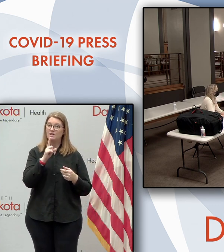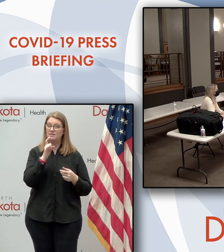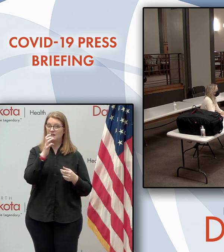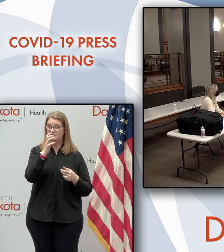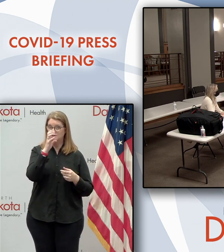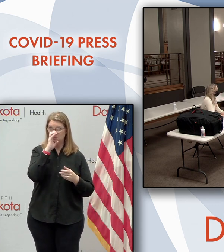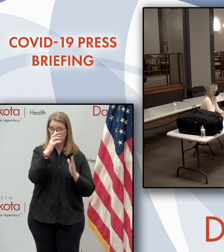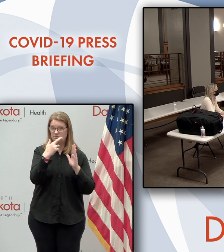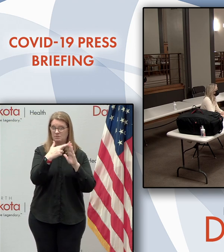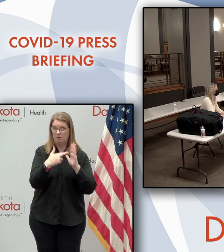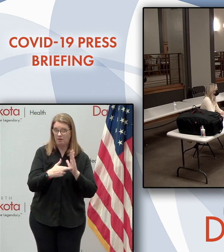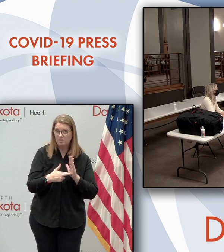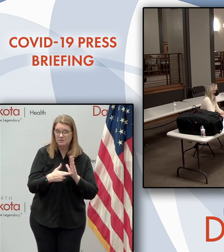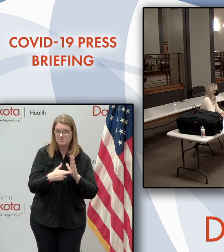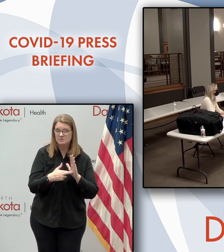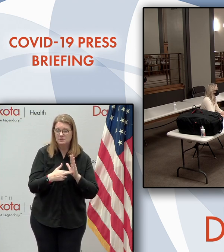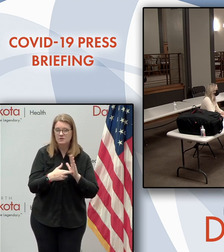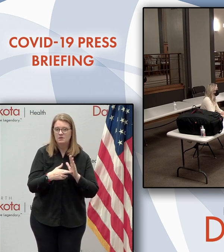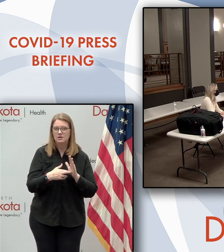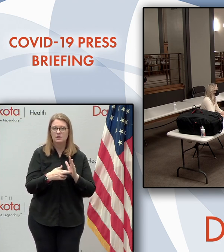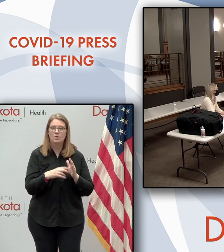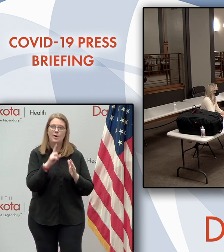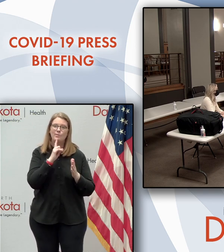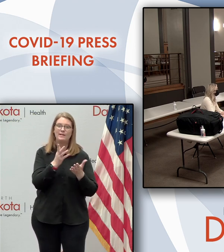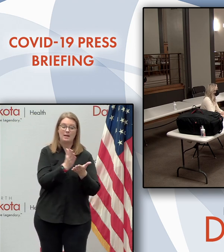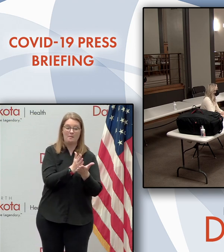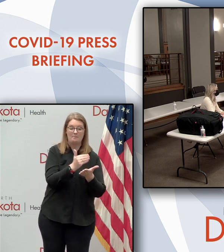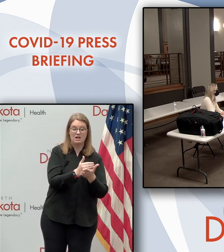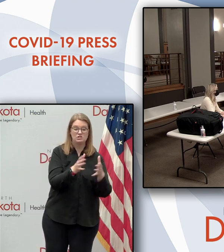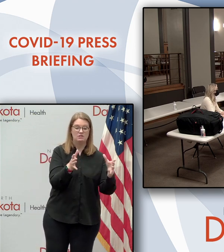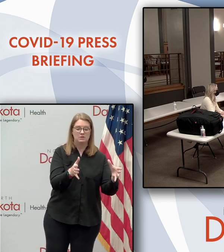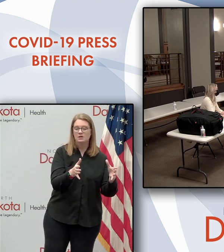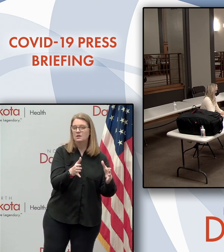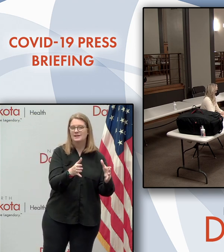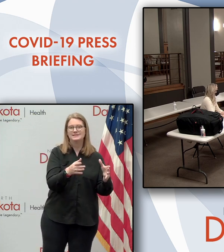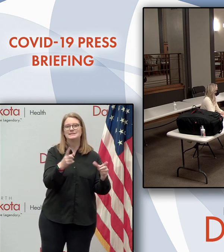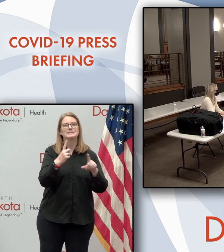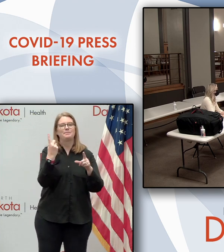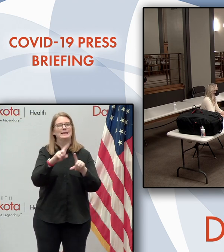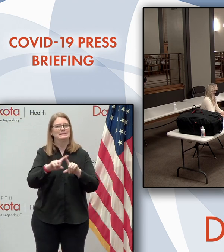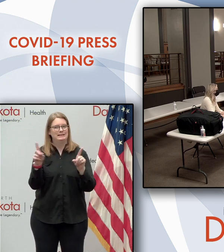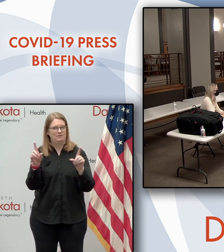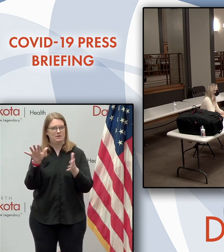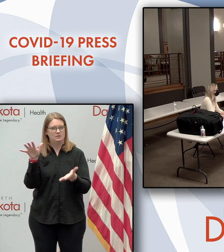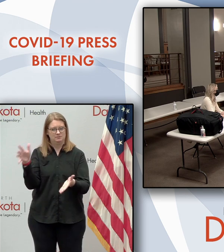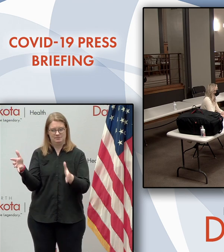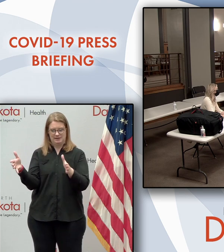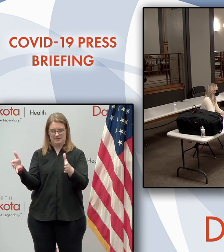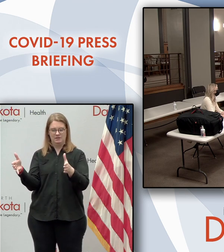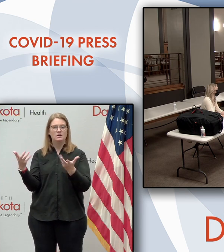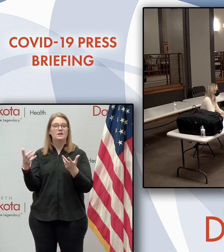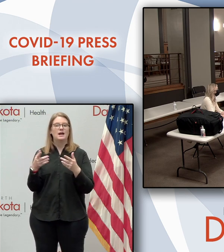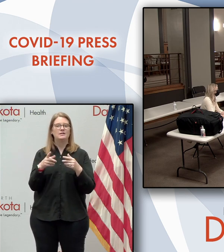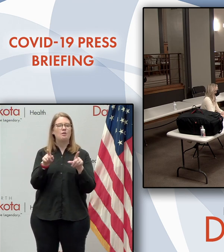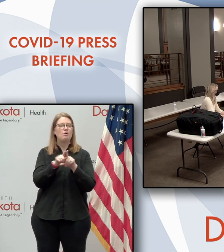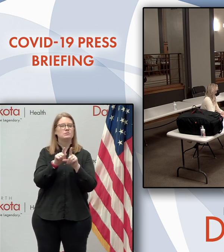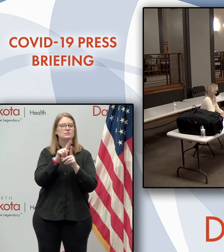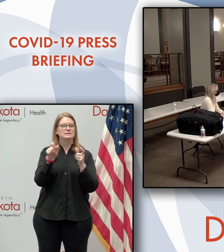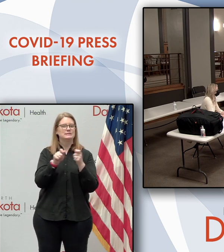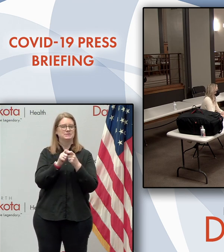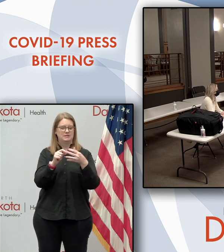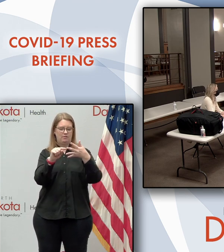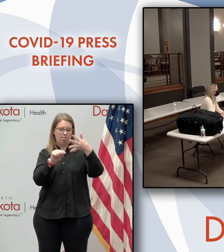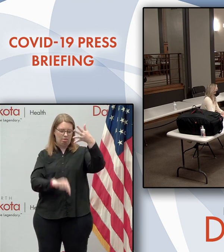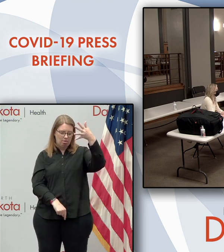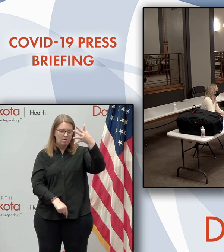had to be things that were outside your regular budget, but related to COVID. And and of course, there was lots of other details below that, but it allowed each